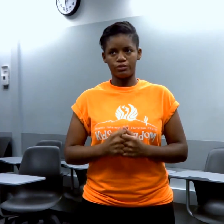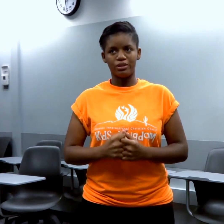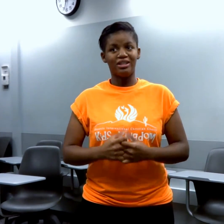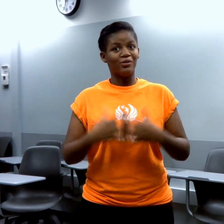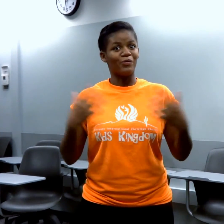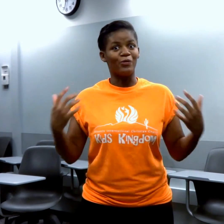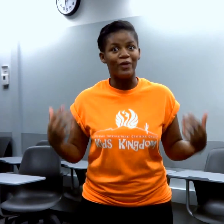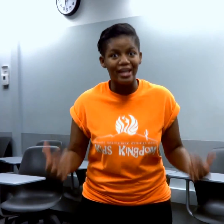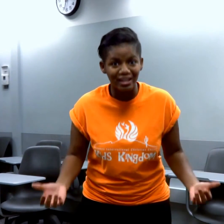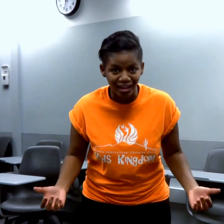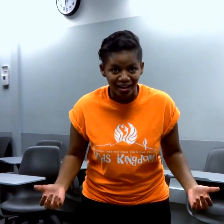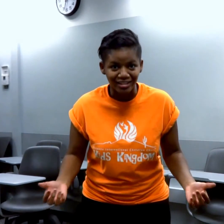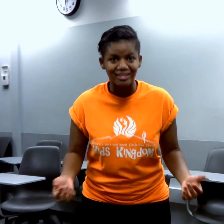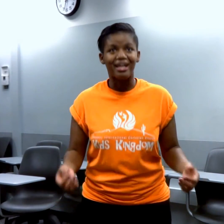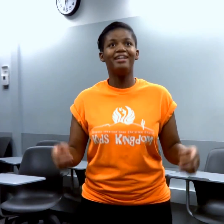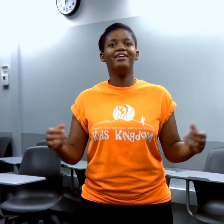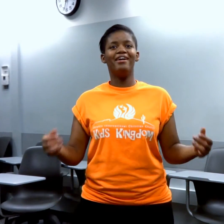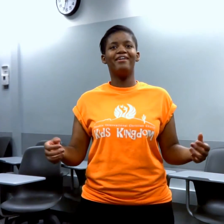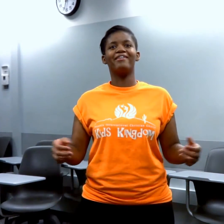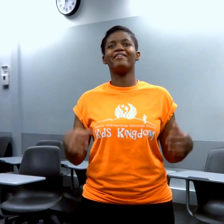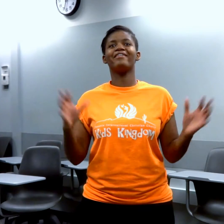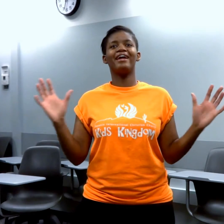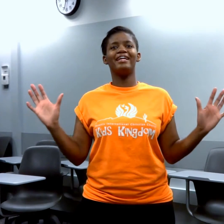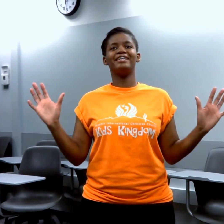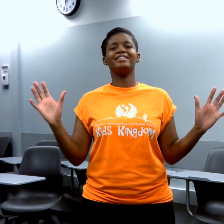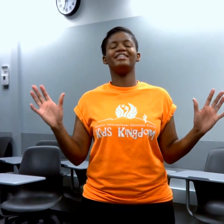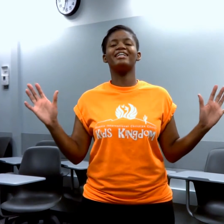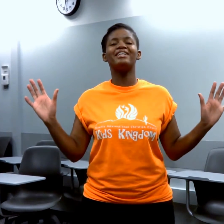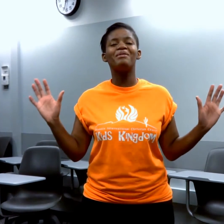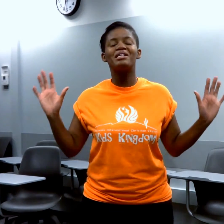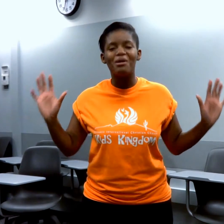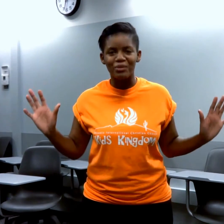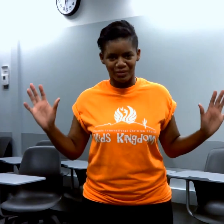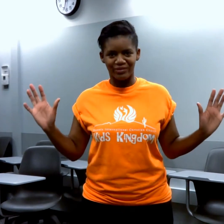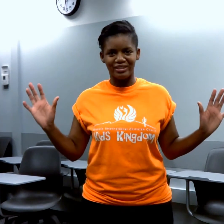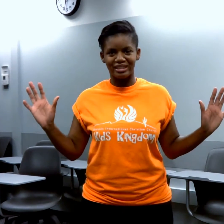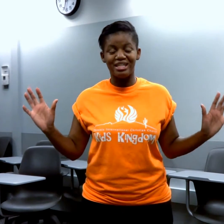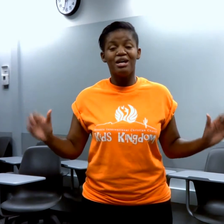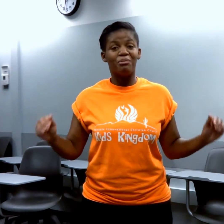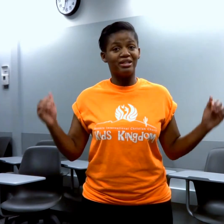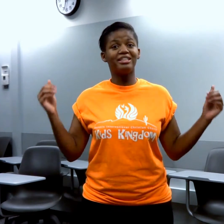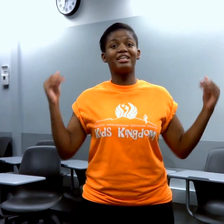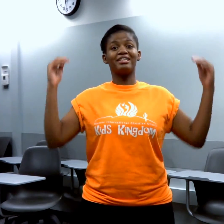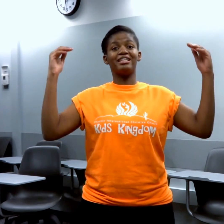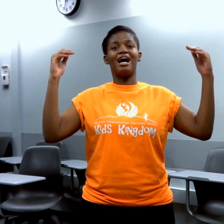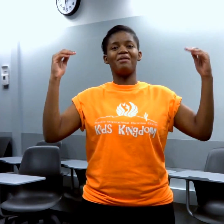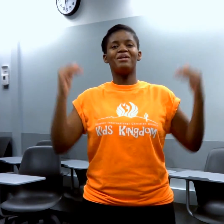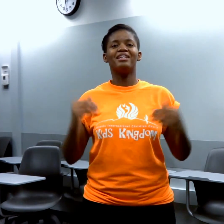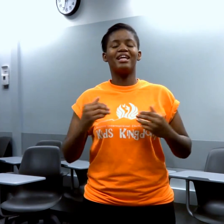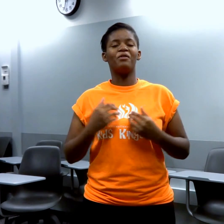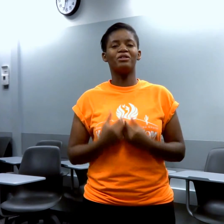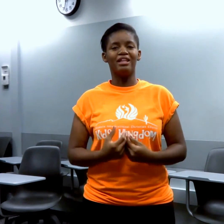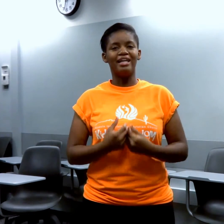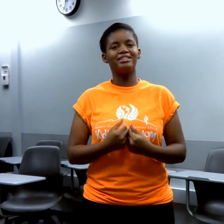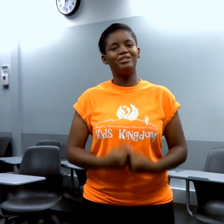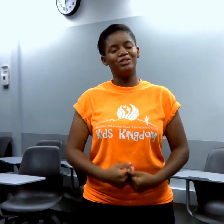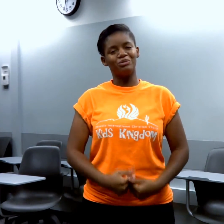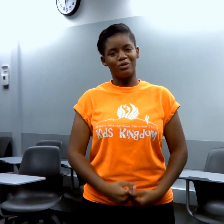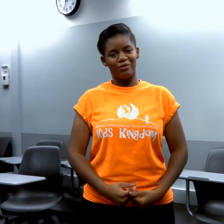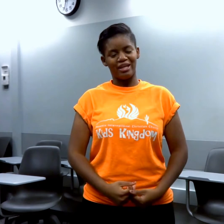Also, weight loss. I know, crazy. That's not my number one reason, but it is at the top that I would like to lose more weight.